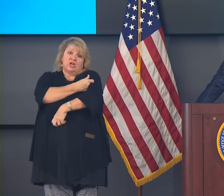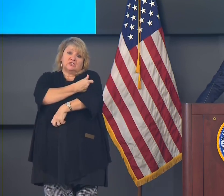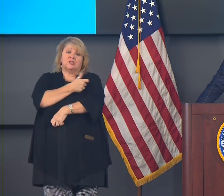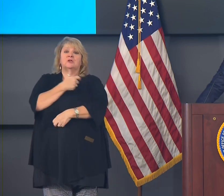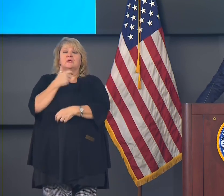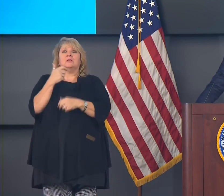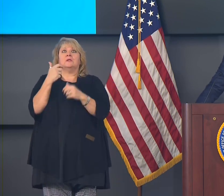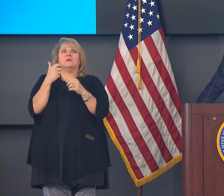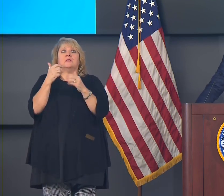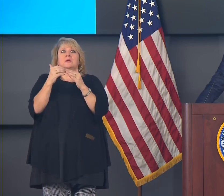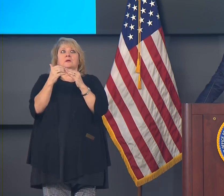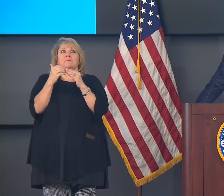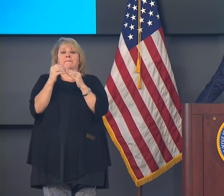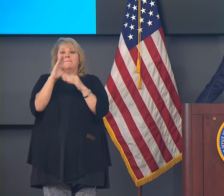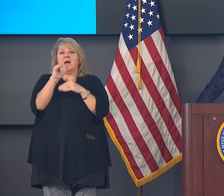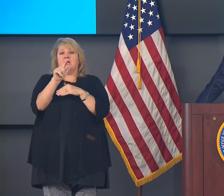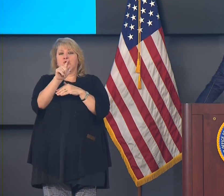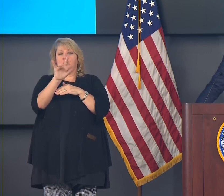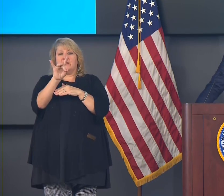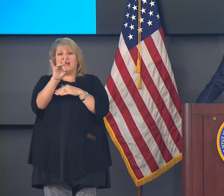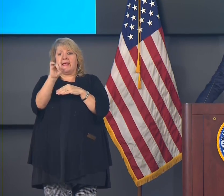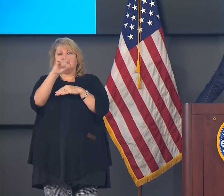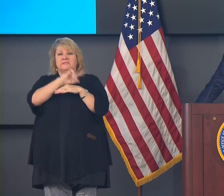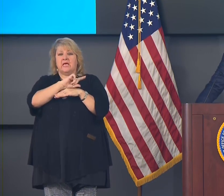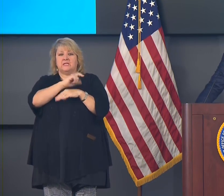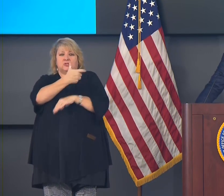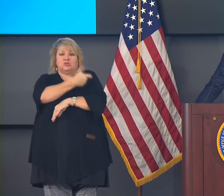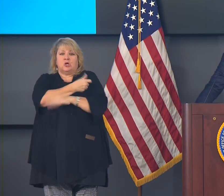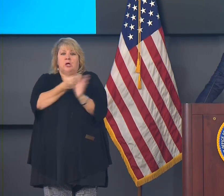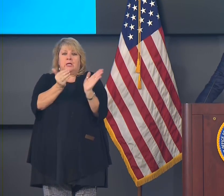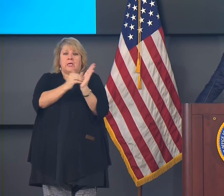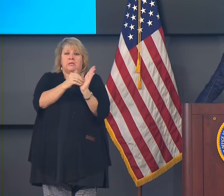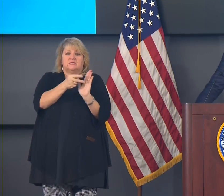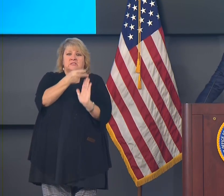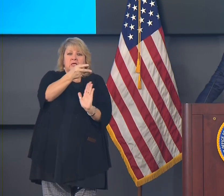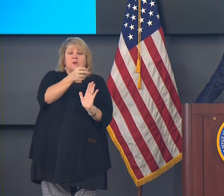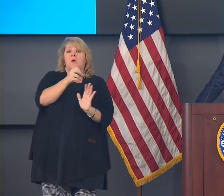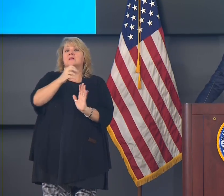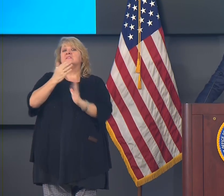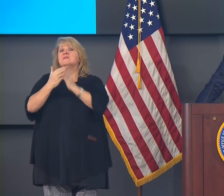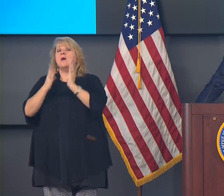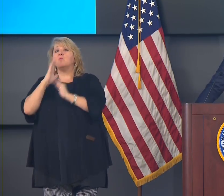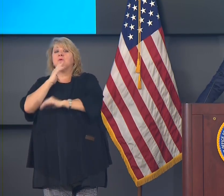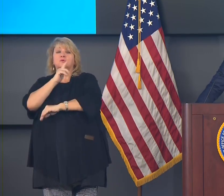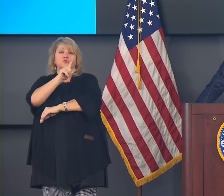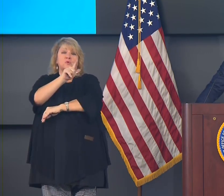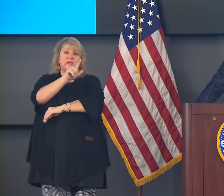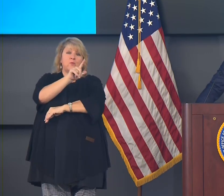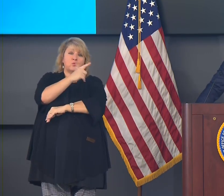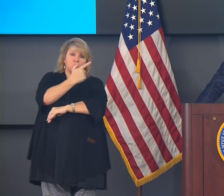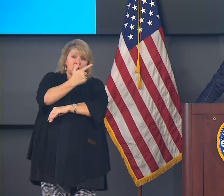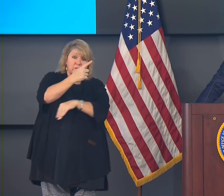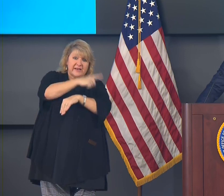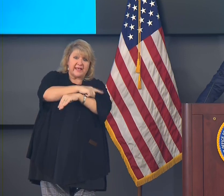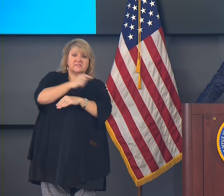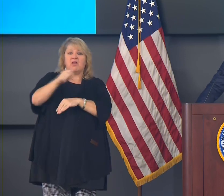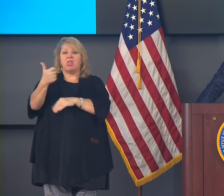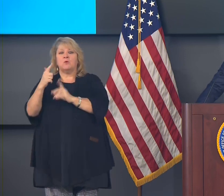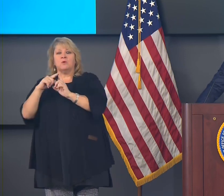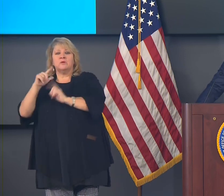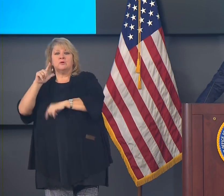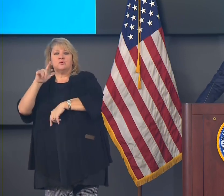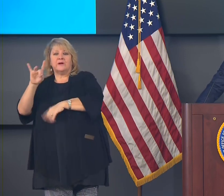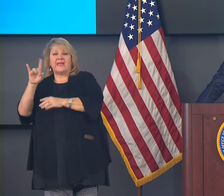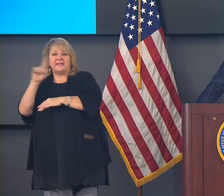or 28 days. It depends on which vaccine you get. And more vaccines may come online over time, and some of these